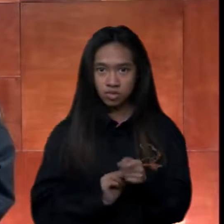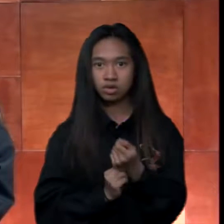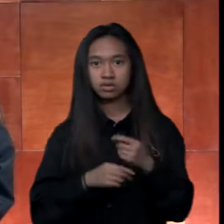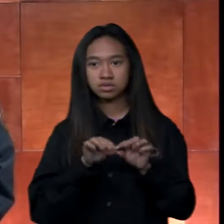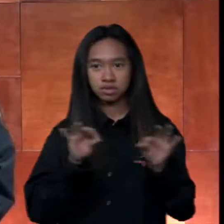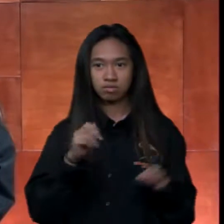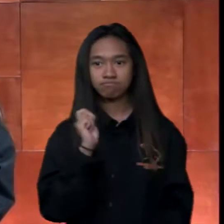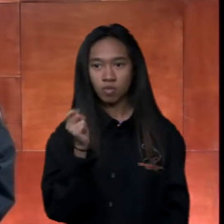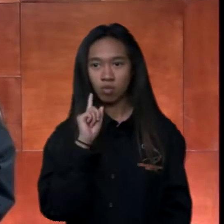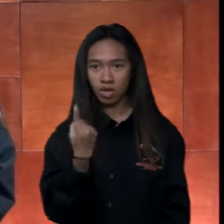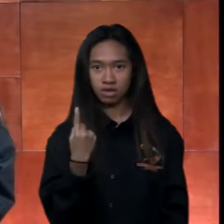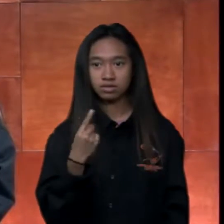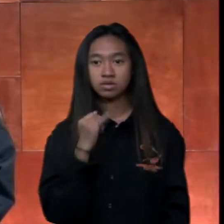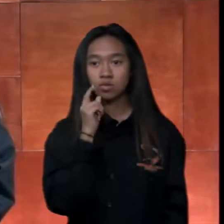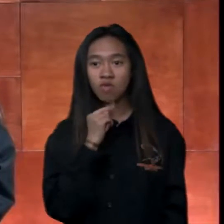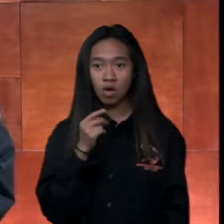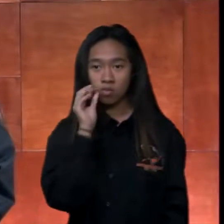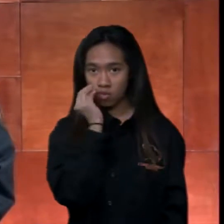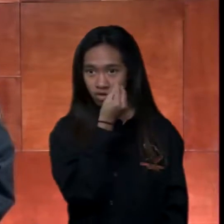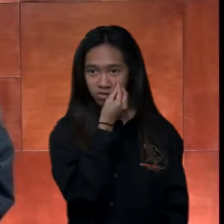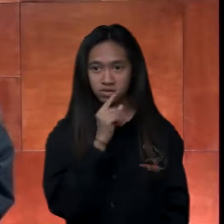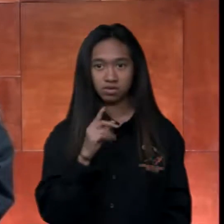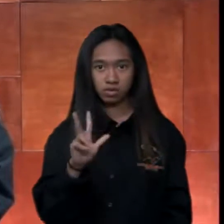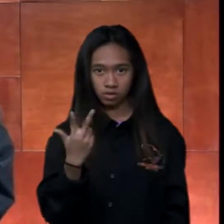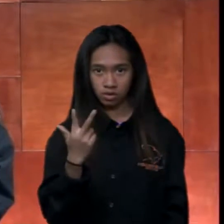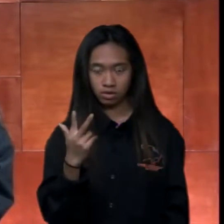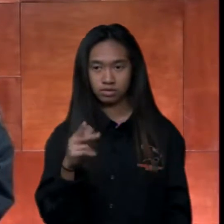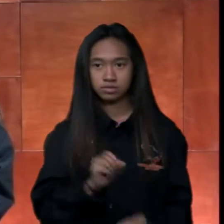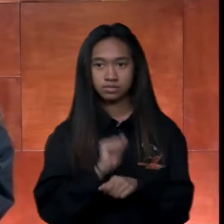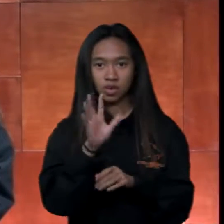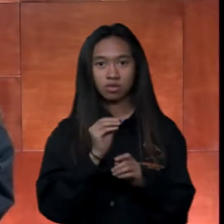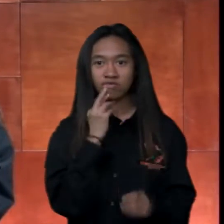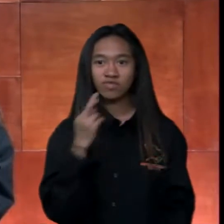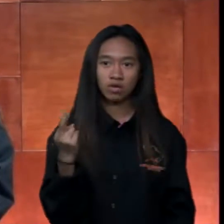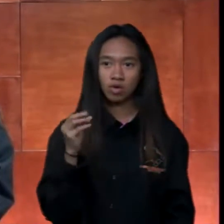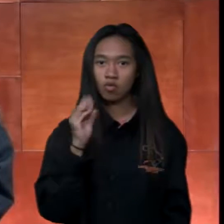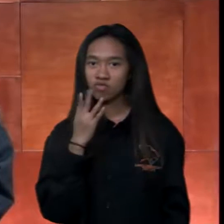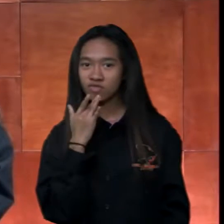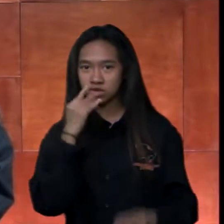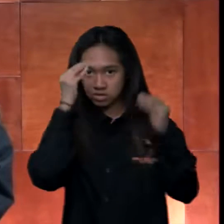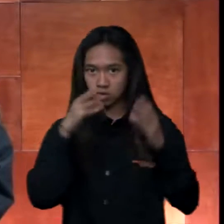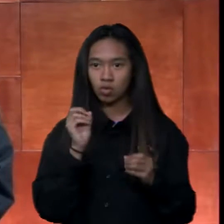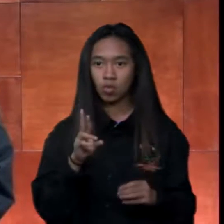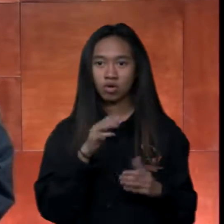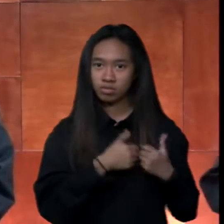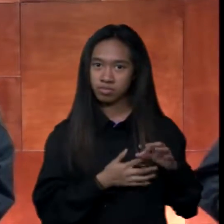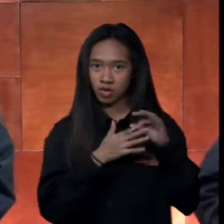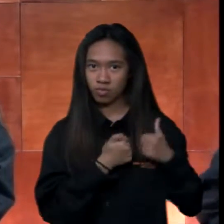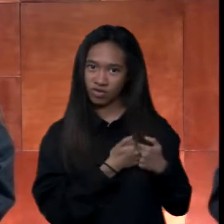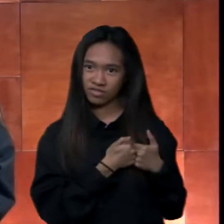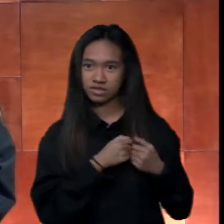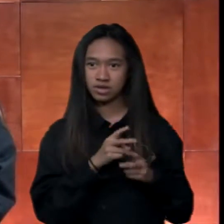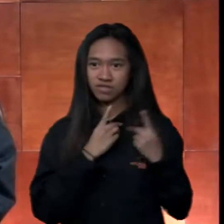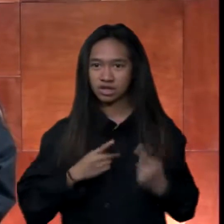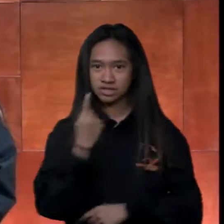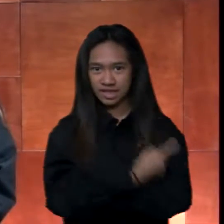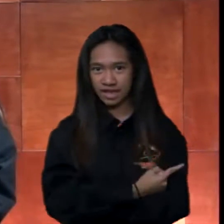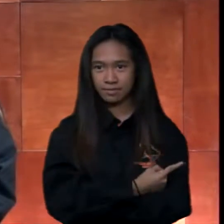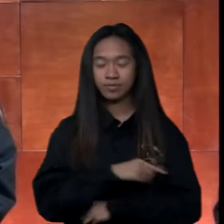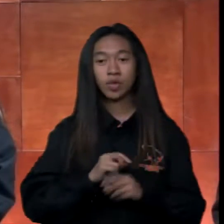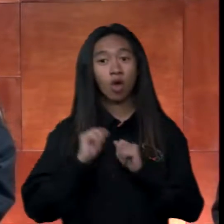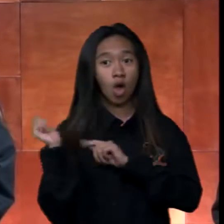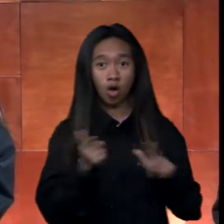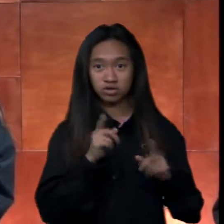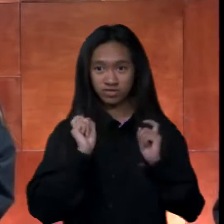or red roses for $3 to send to your best friend, favorite teacher, or special someone this Valentine's Day. All items will be